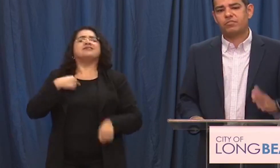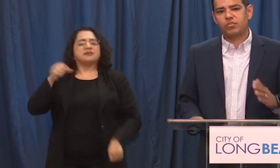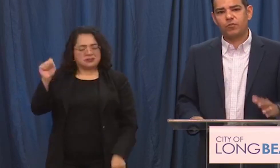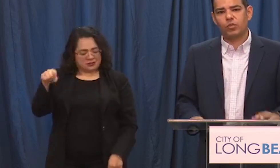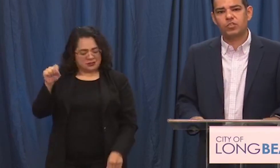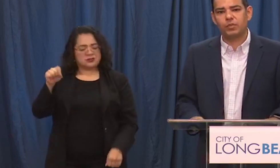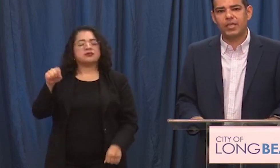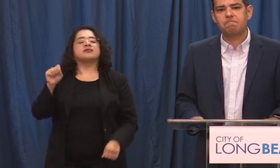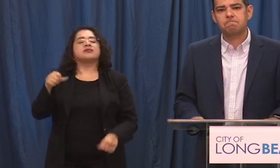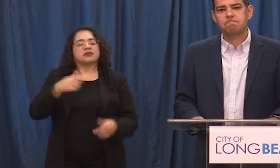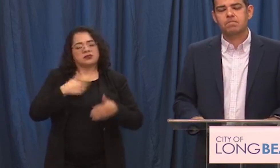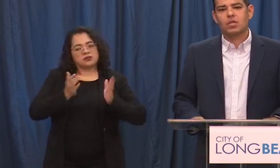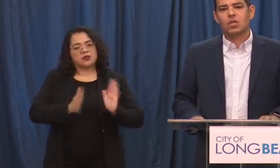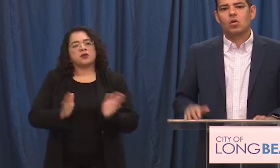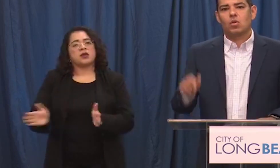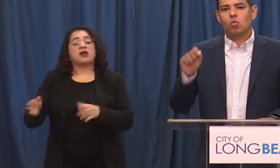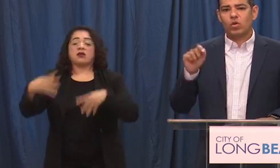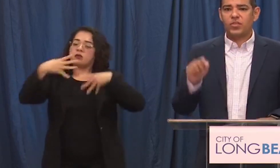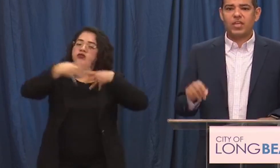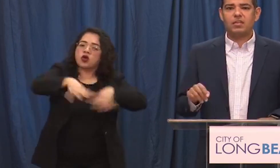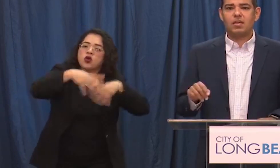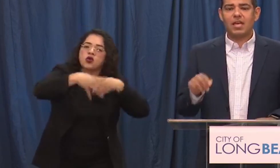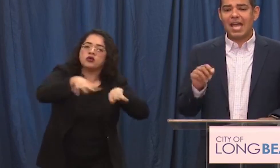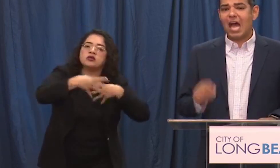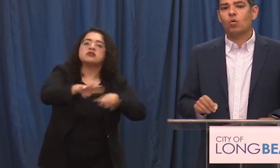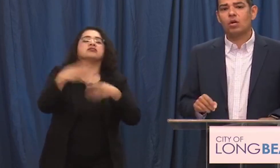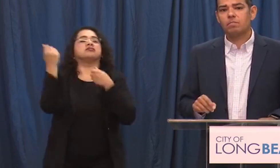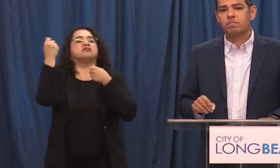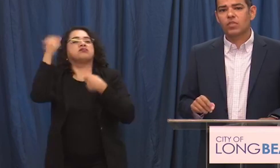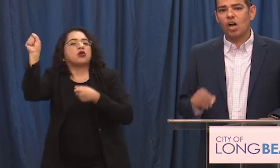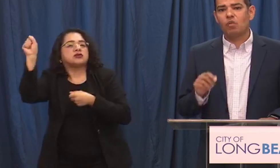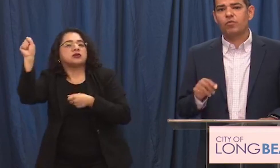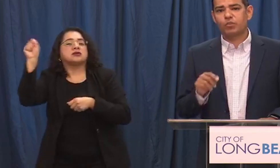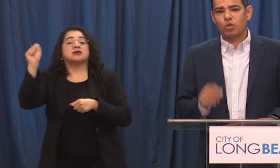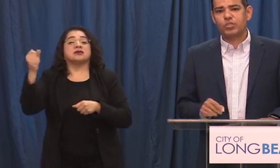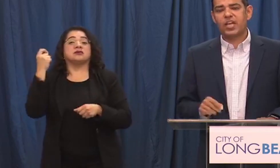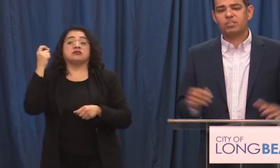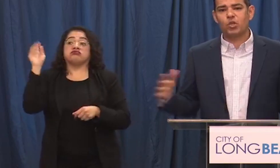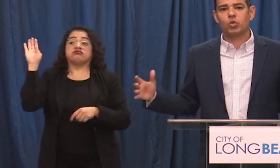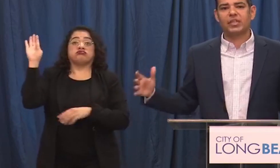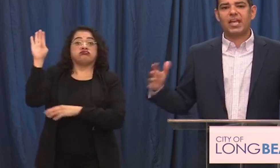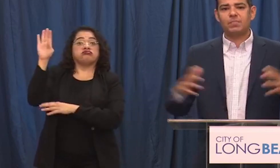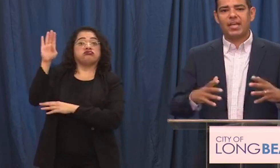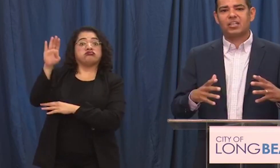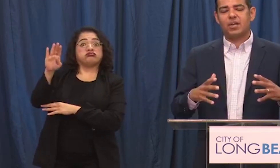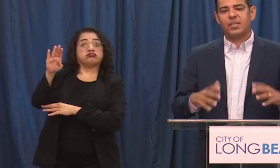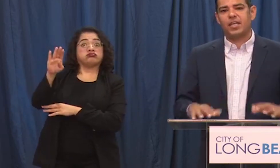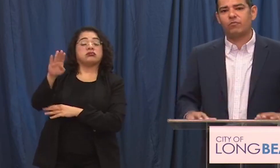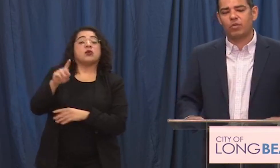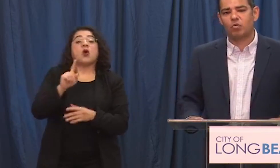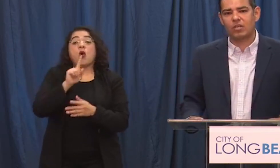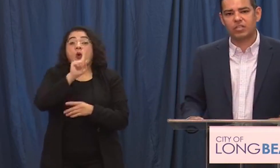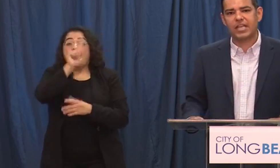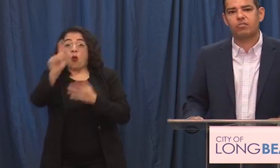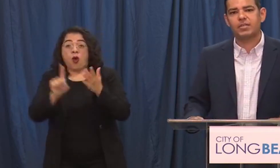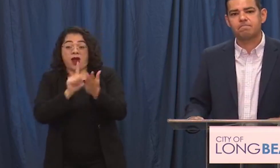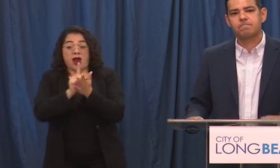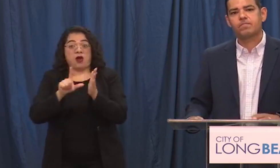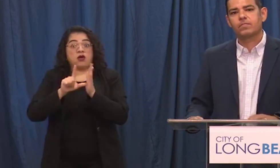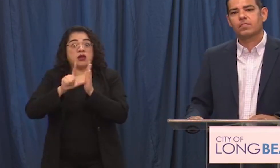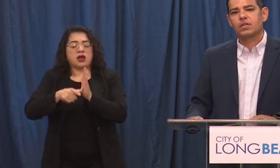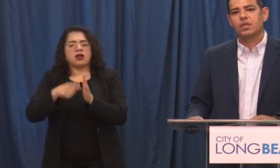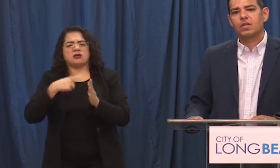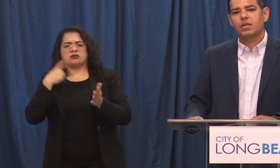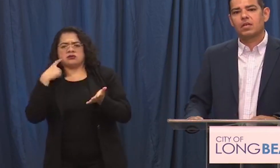as the chief will explain within an hour of those protests mutual aid began coming in from across the county